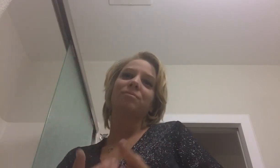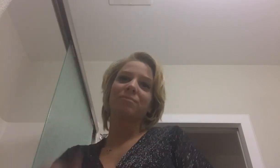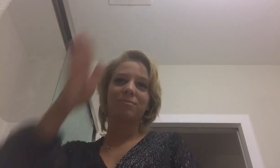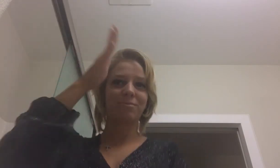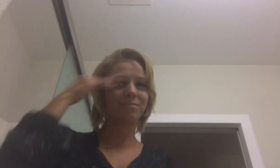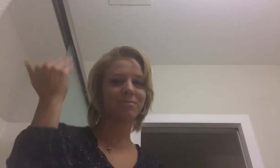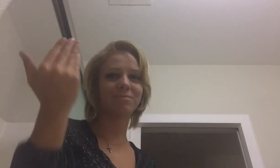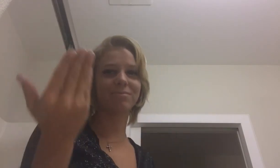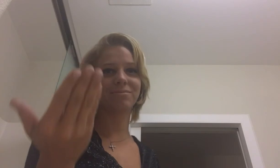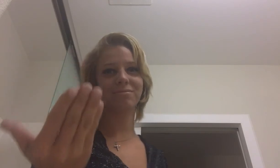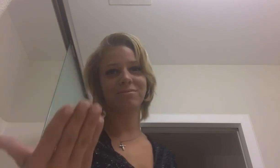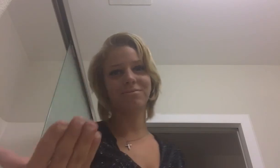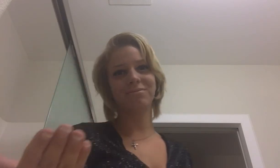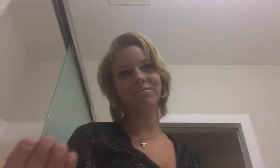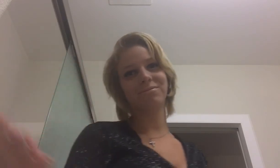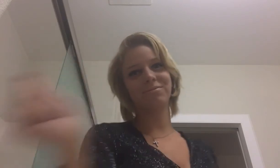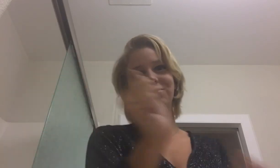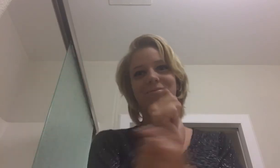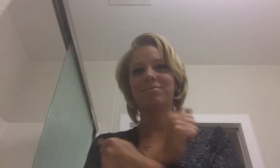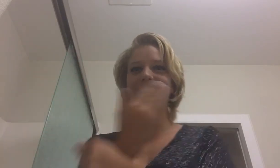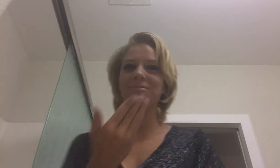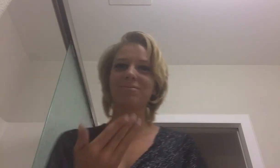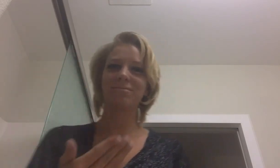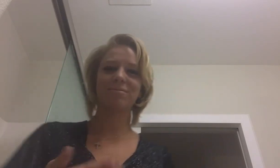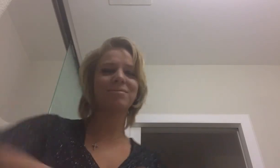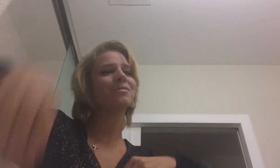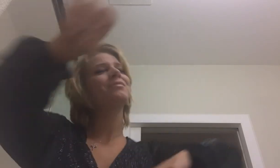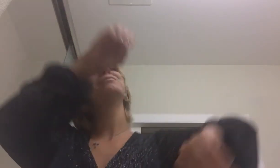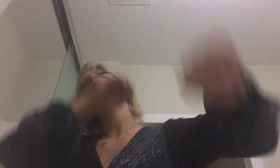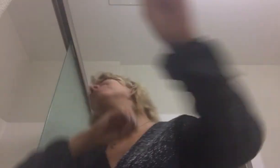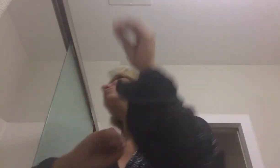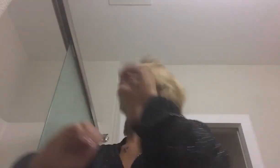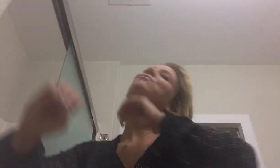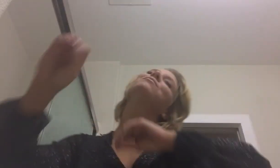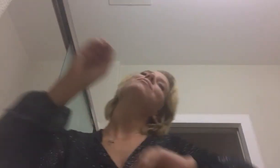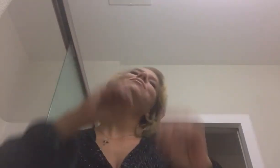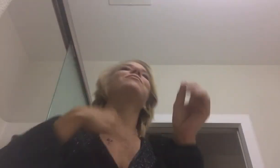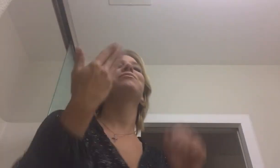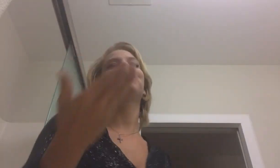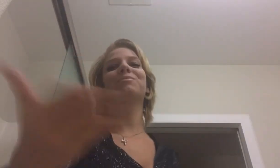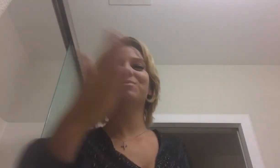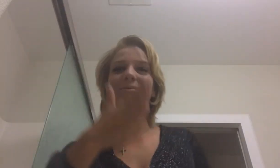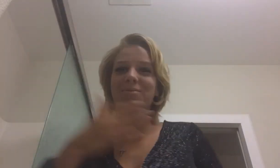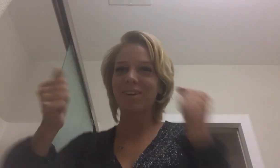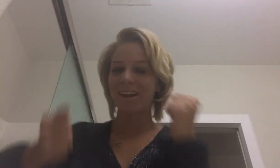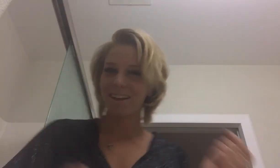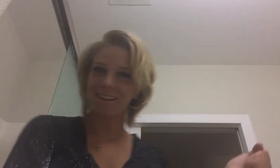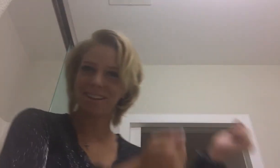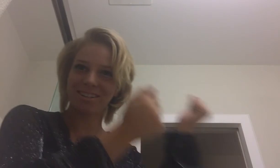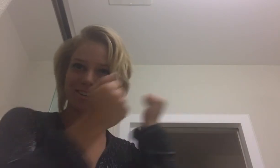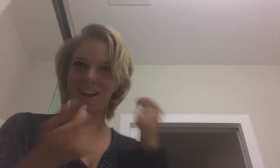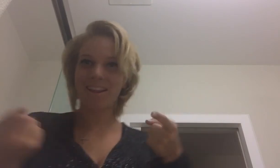am Because you loved me Because you me